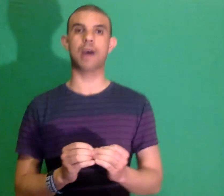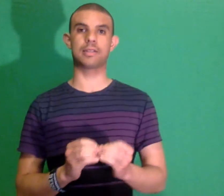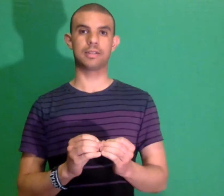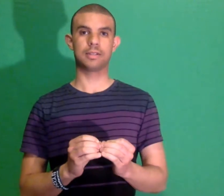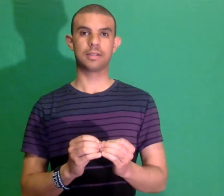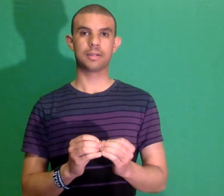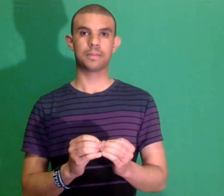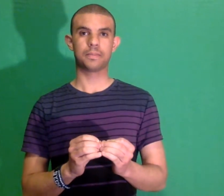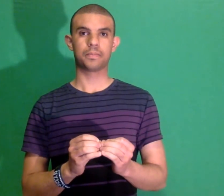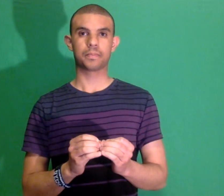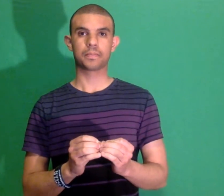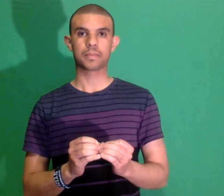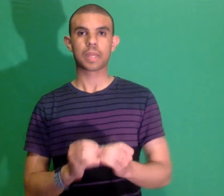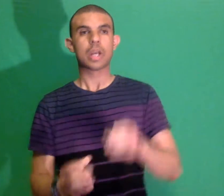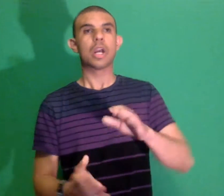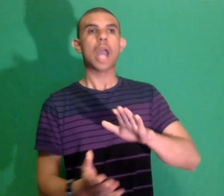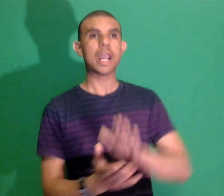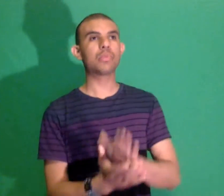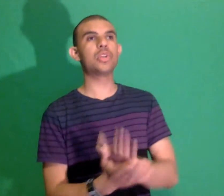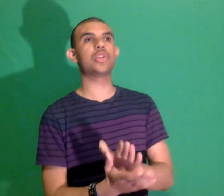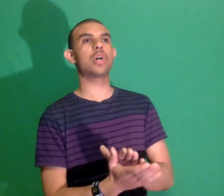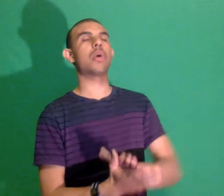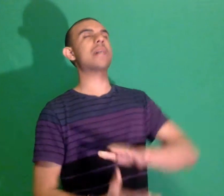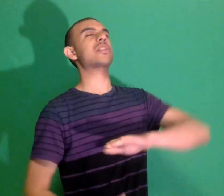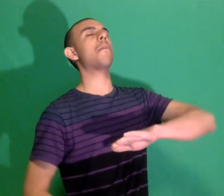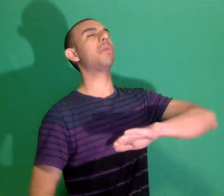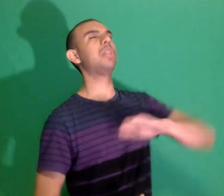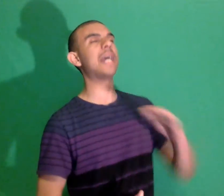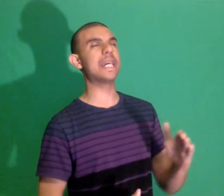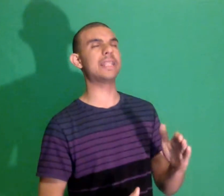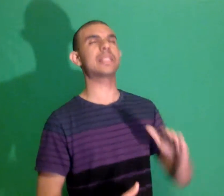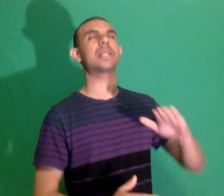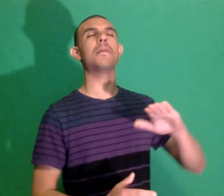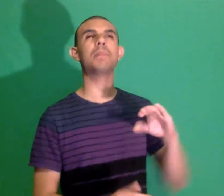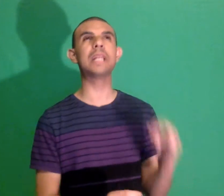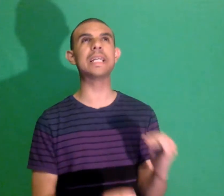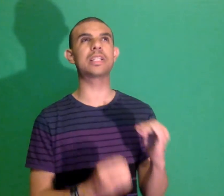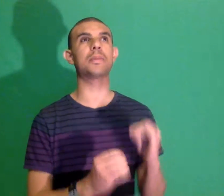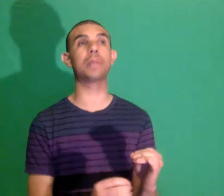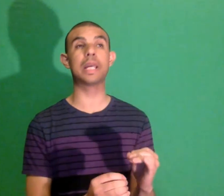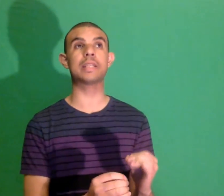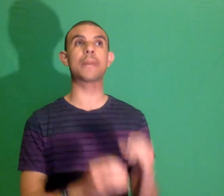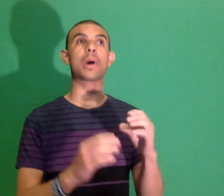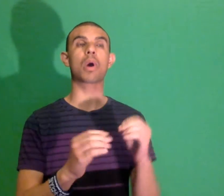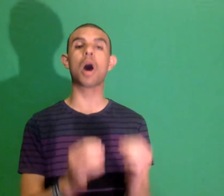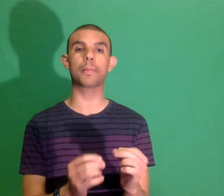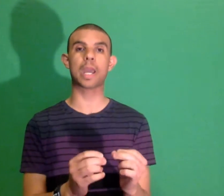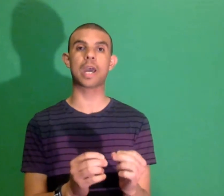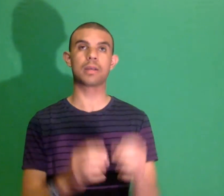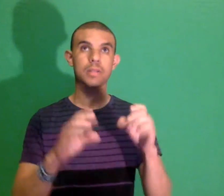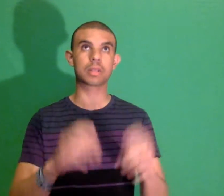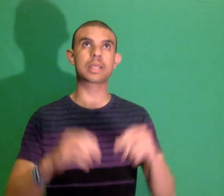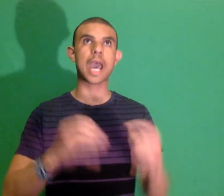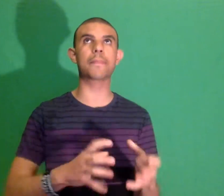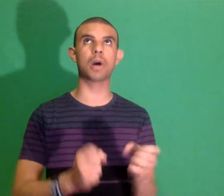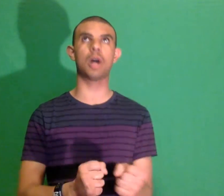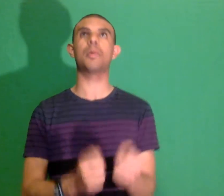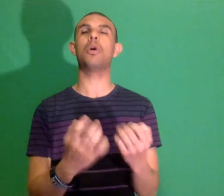angry Joe has complained complained and complained about cop cap capcom oh my